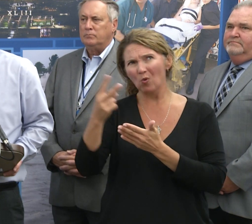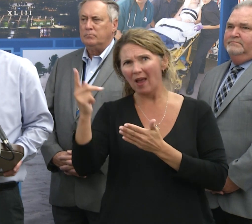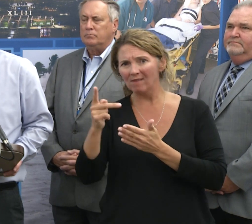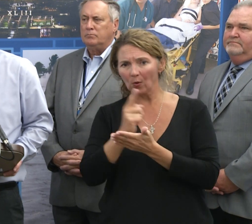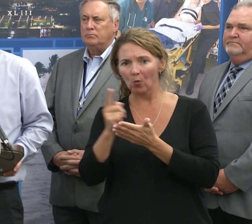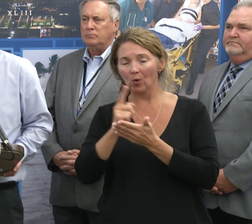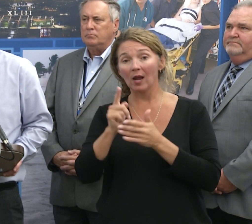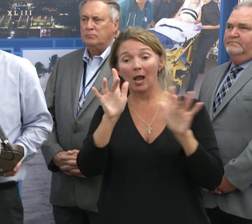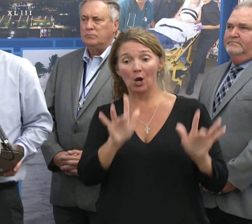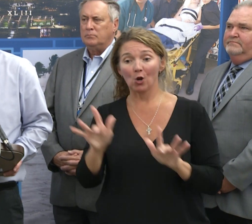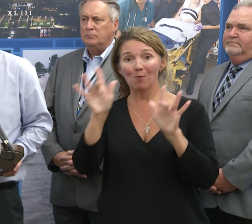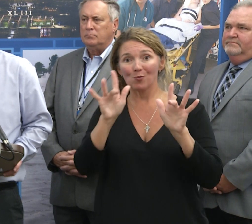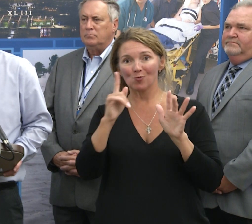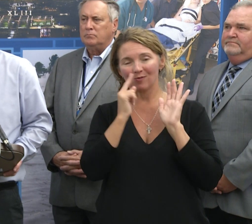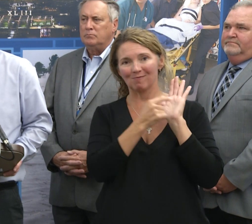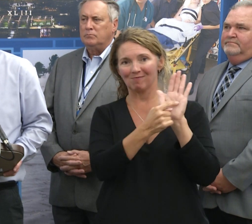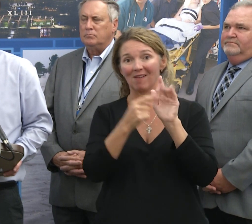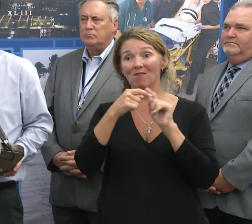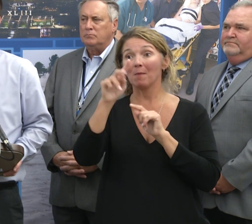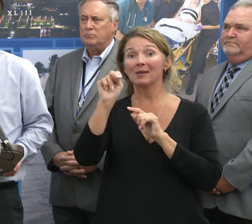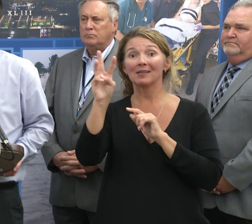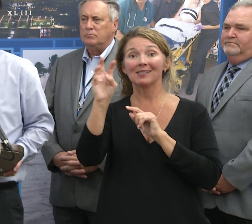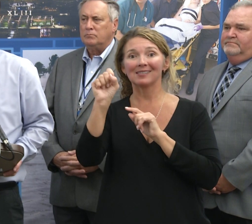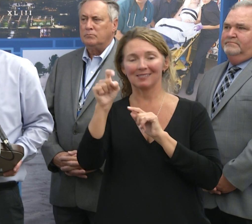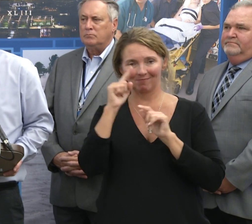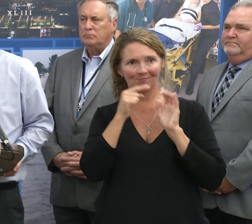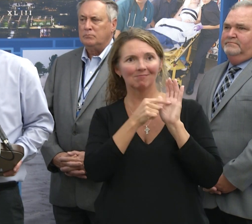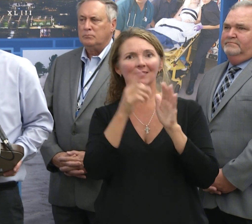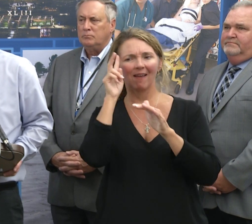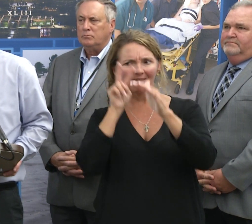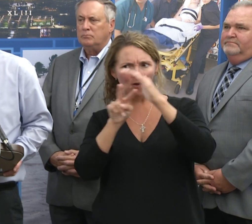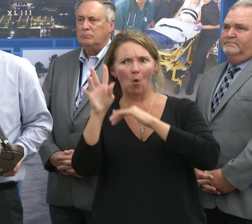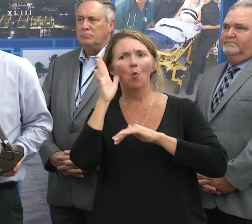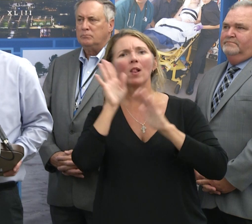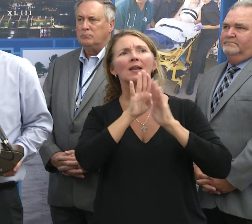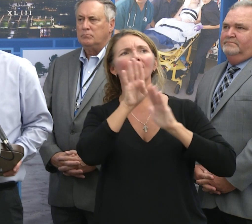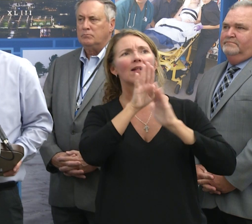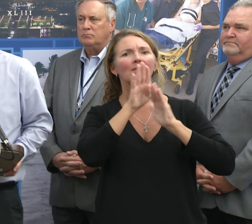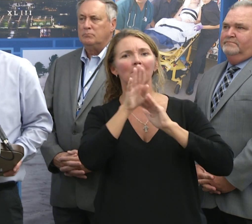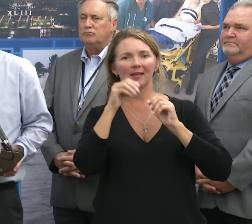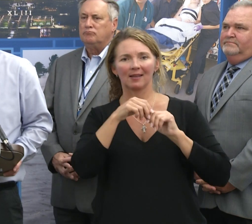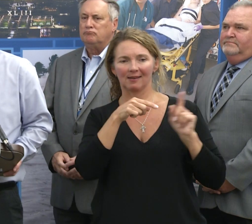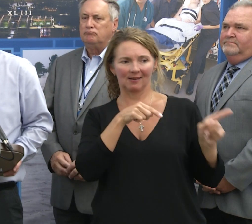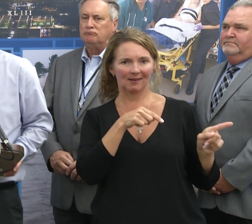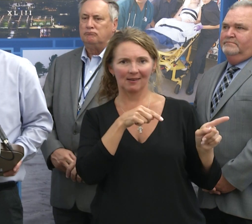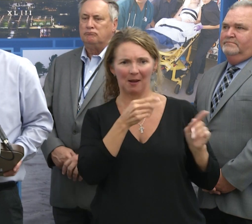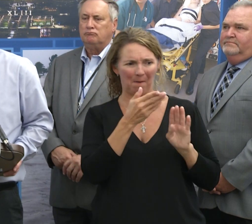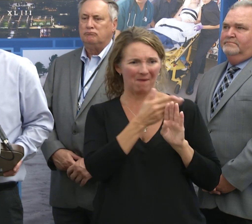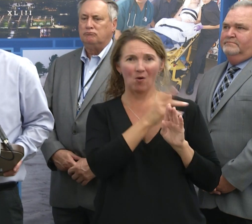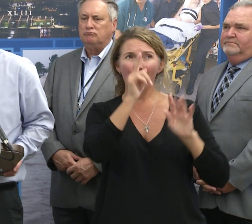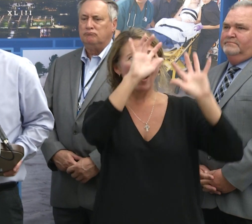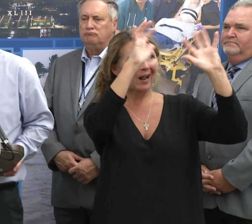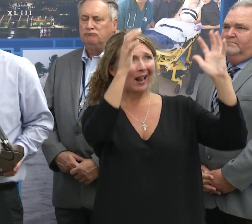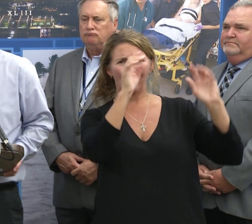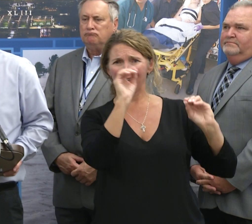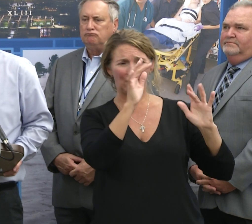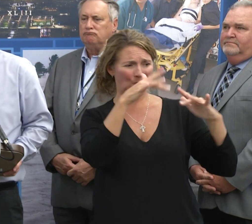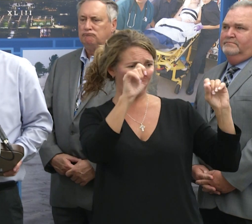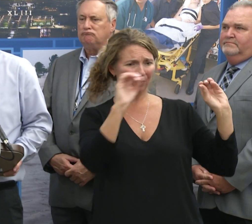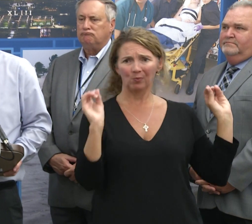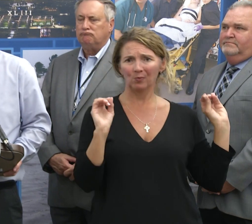the computer models from the National Weather Service have been forecasting something to develop in the Gulf of Mexico before a cloud was even there.